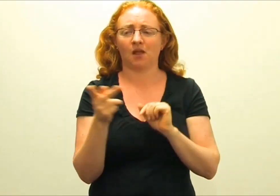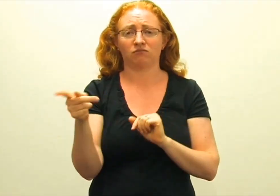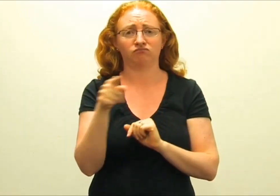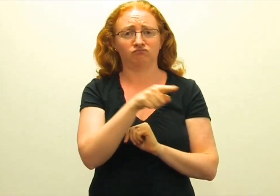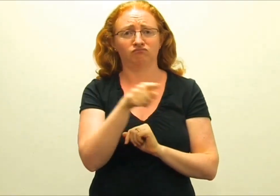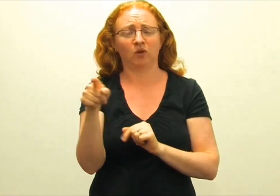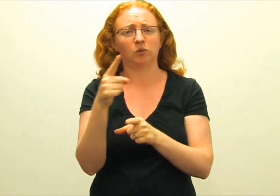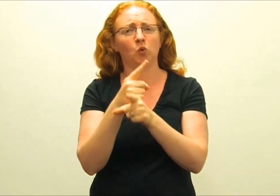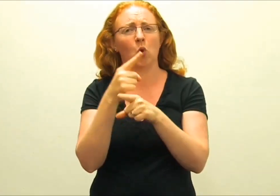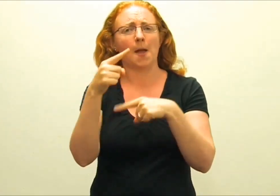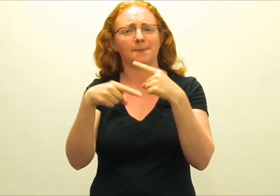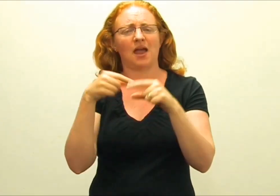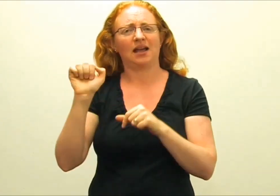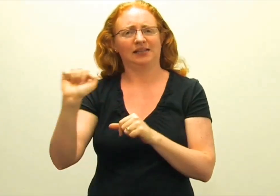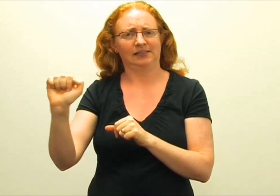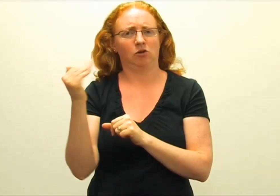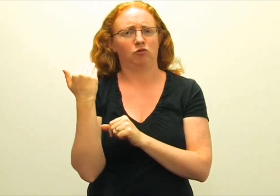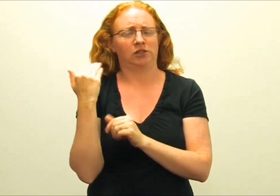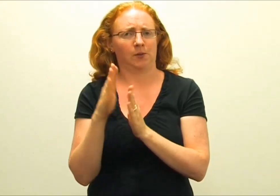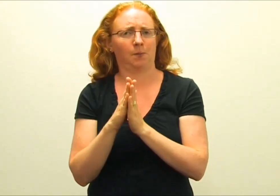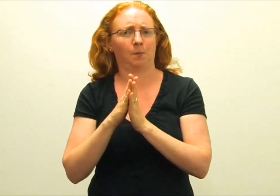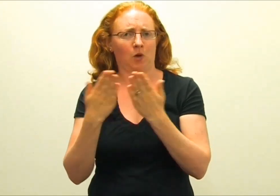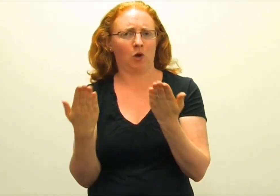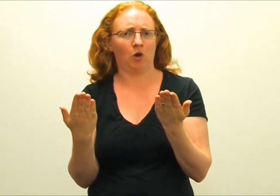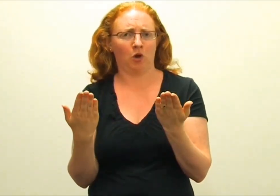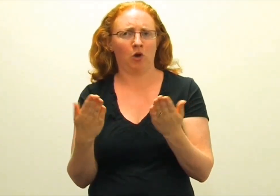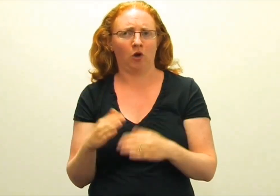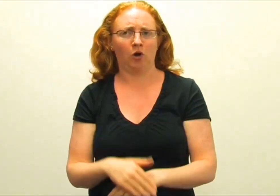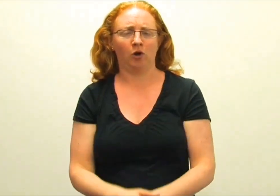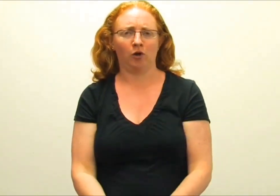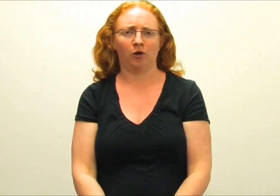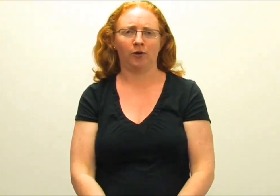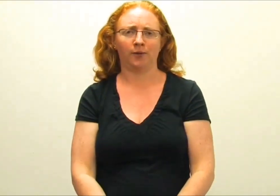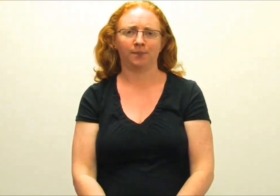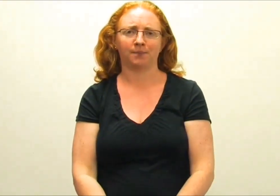So they'll be talking about the recent book by Tony.